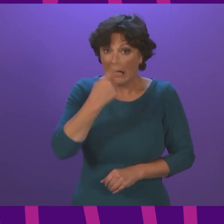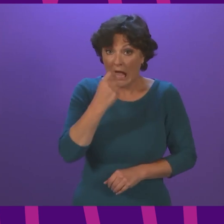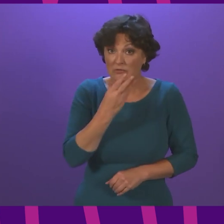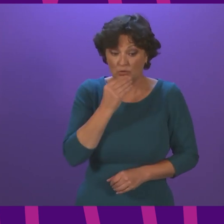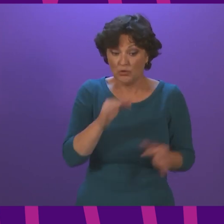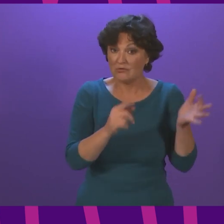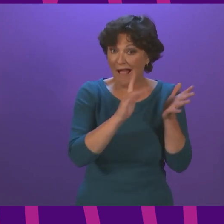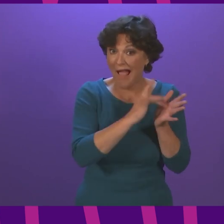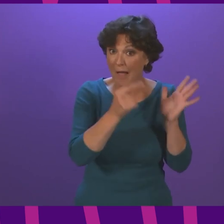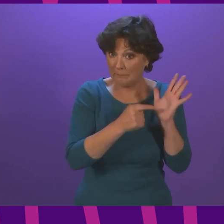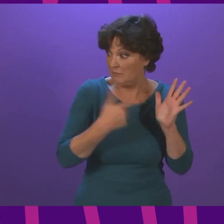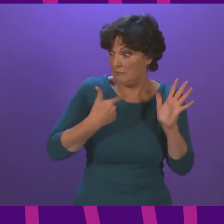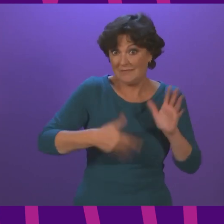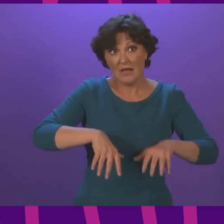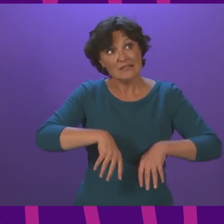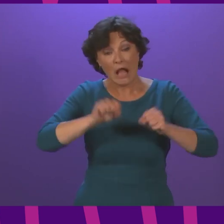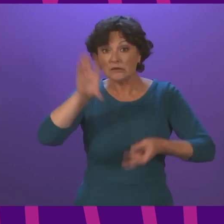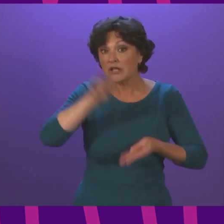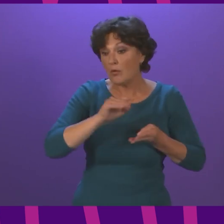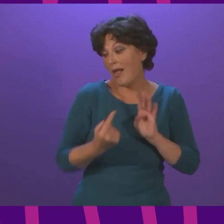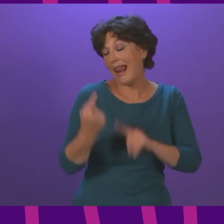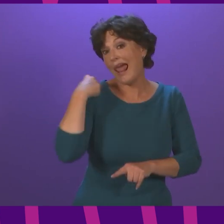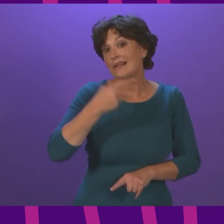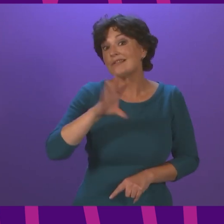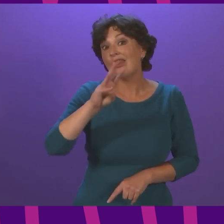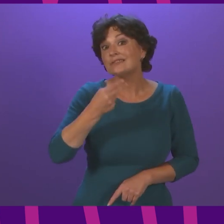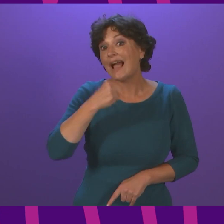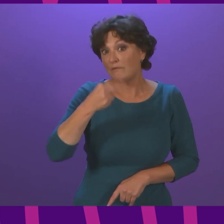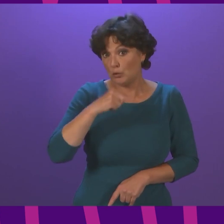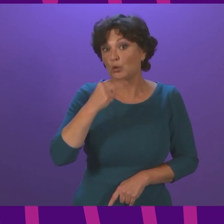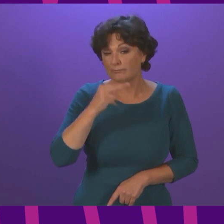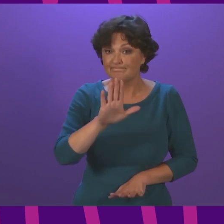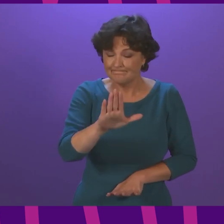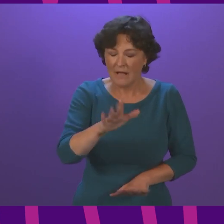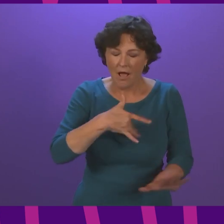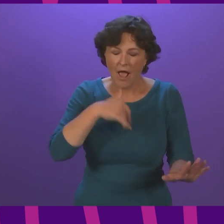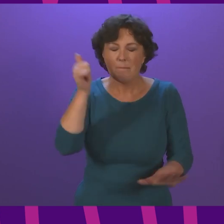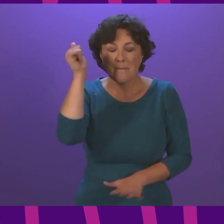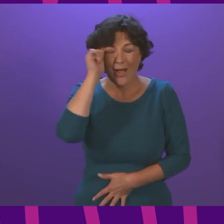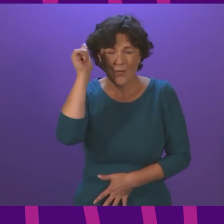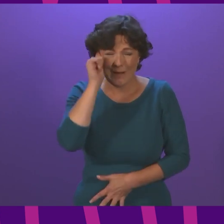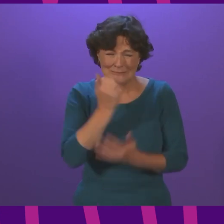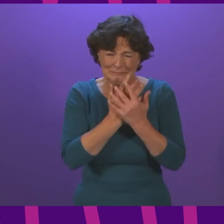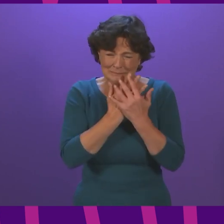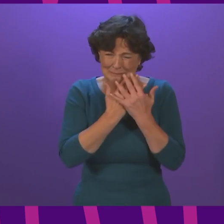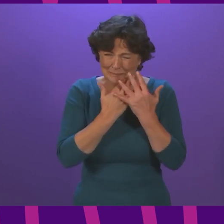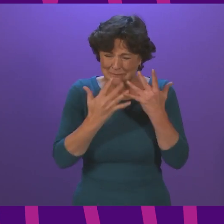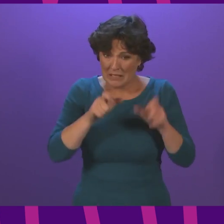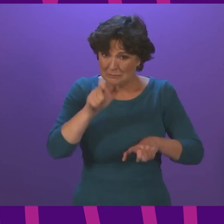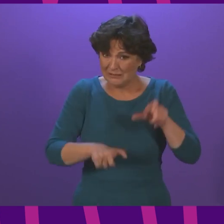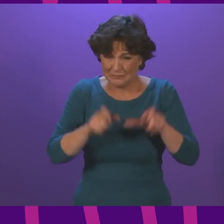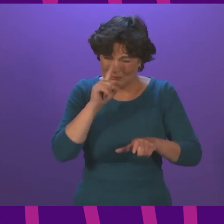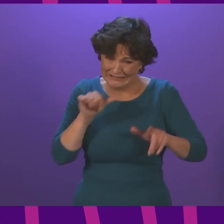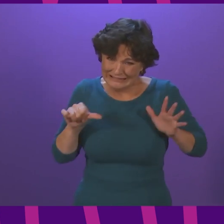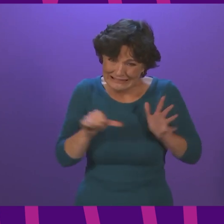vaccination status, became available for download last Thursday afternoon. I am, of course, well aware that many people found it extremely